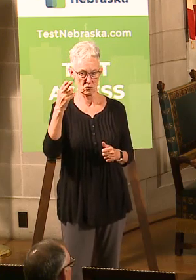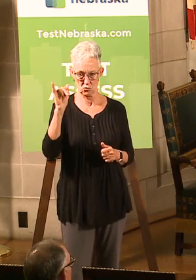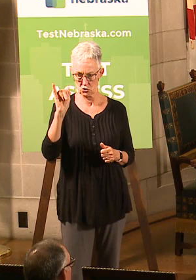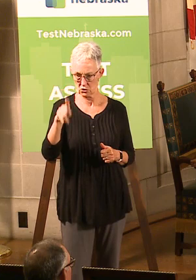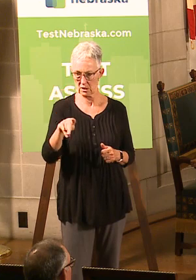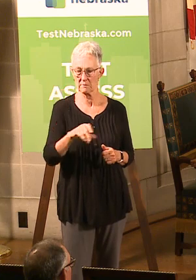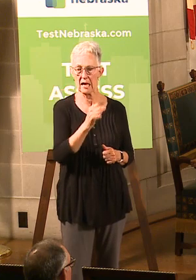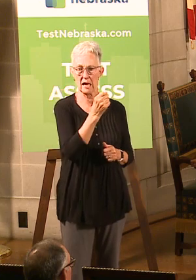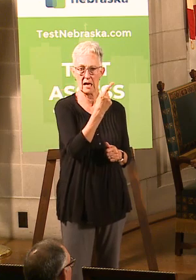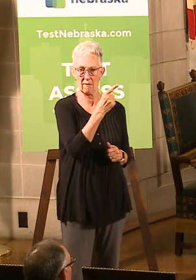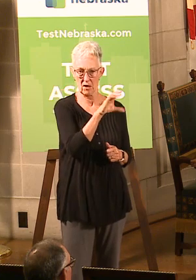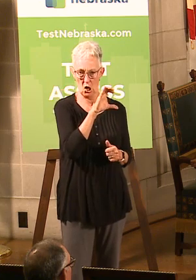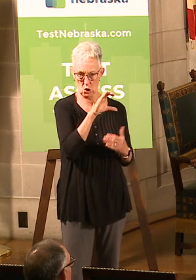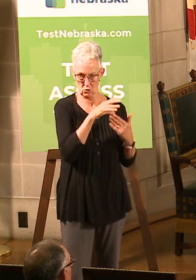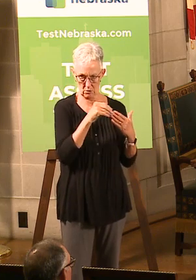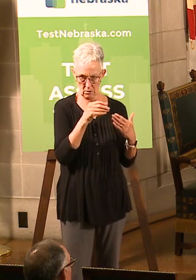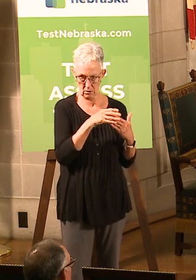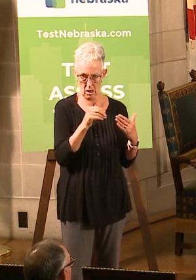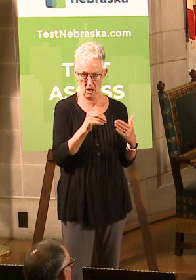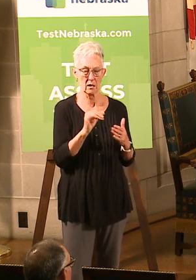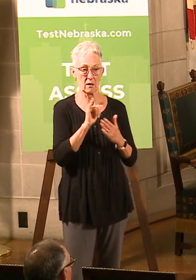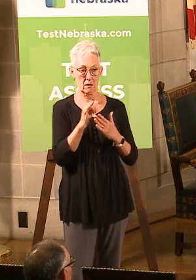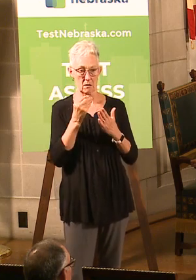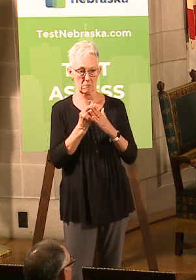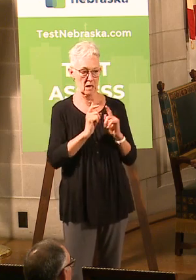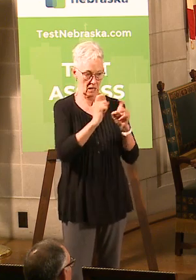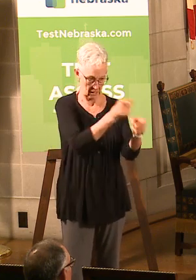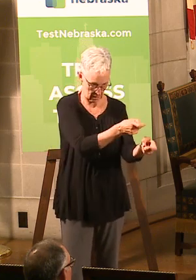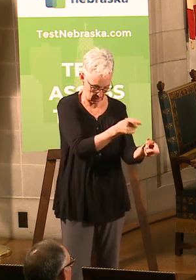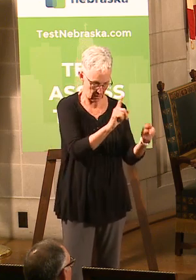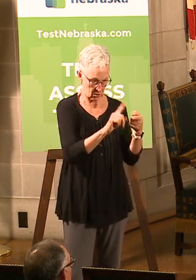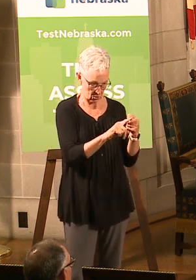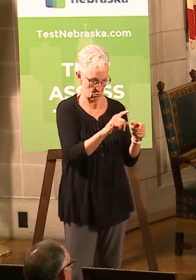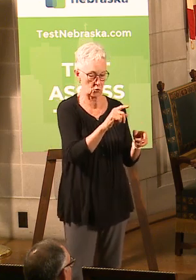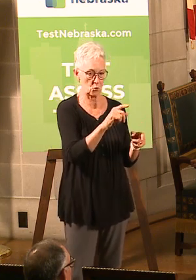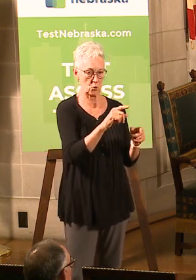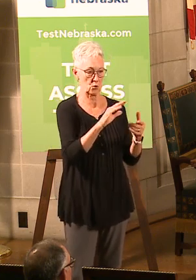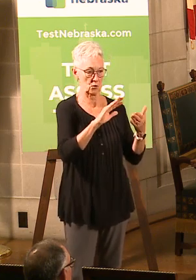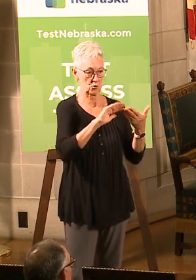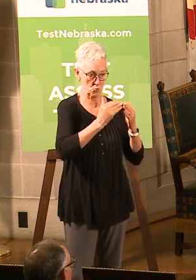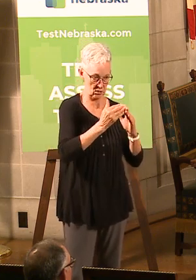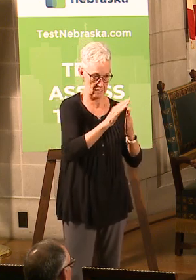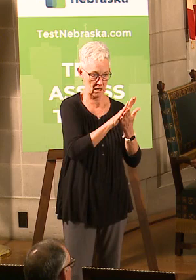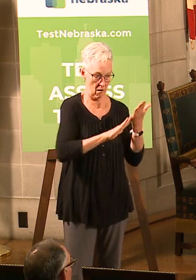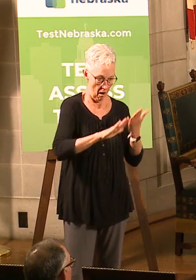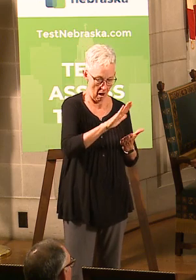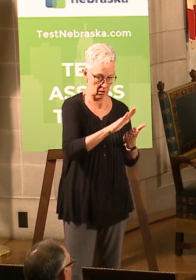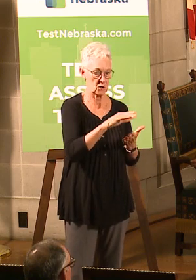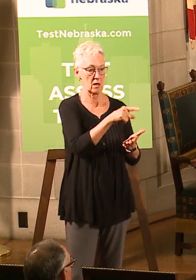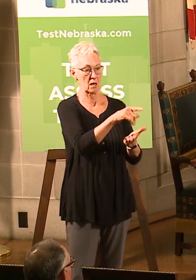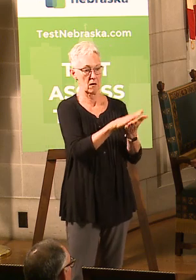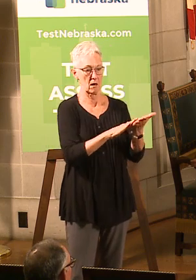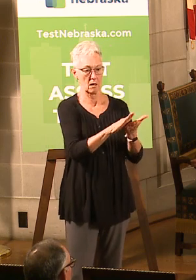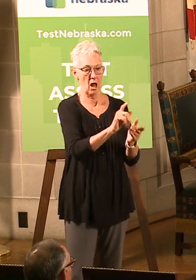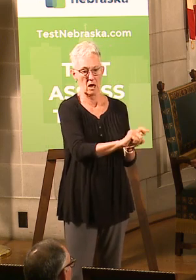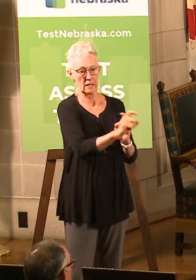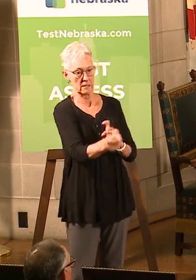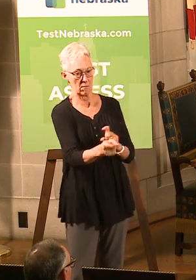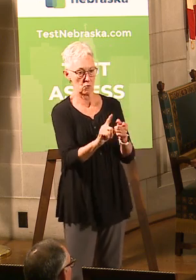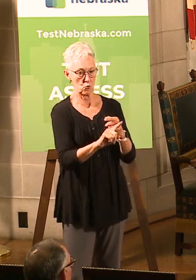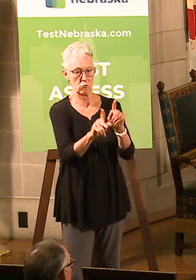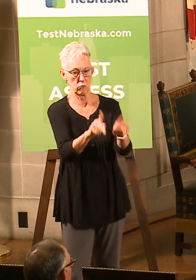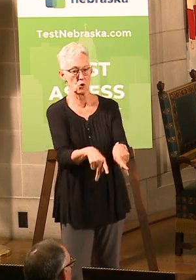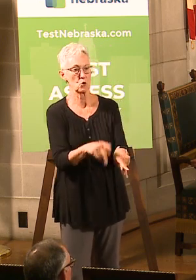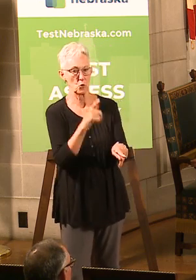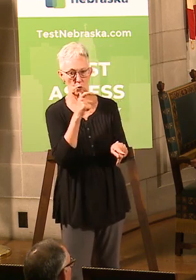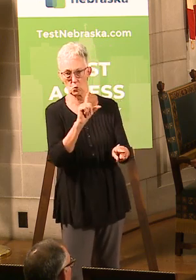directly to the community colleges, and then the colleges will award scholarships to qualified candidates. Again, this is